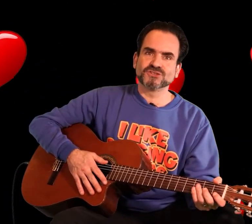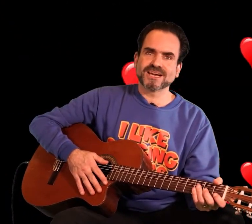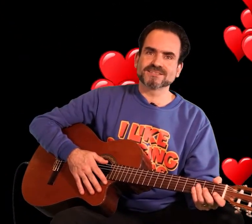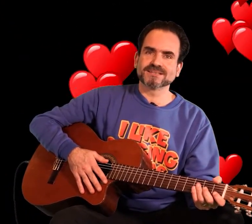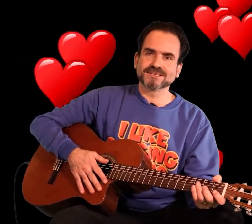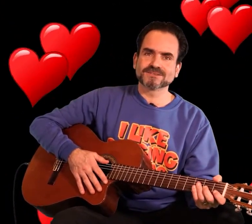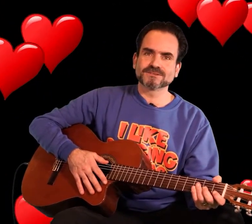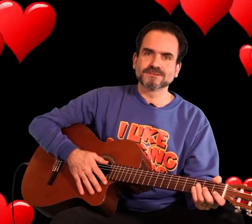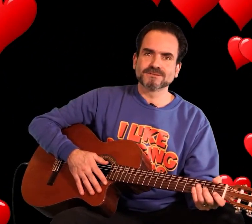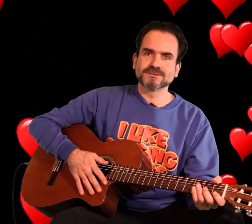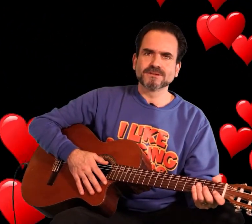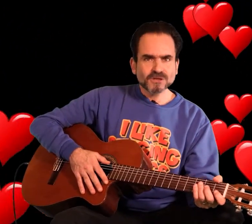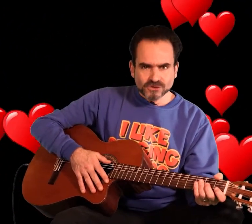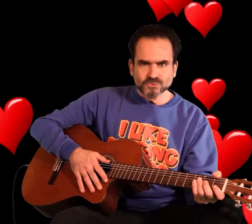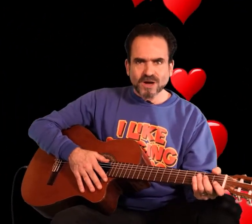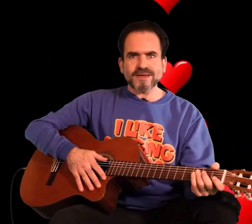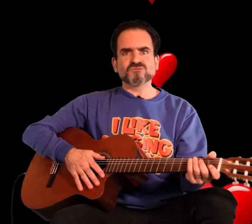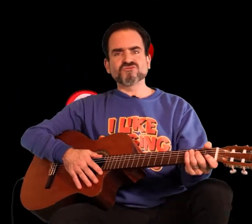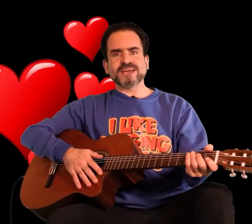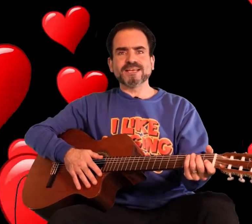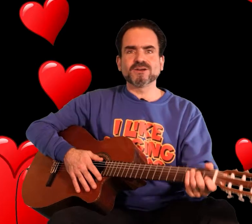jazz endings good word that was really good